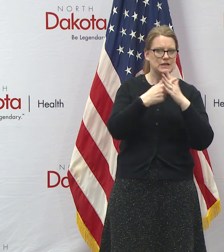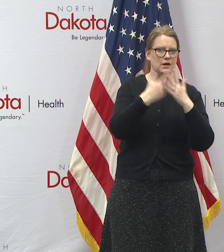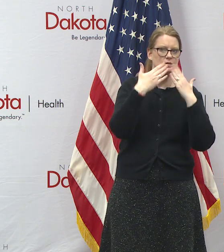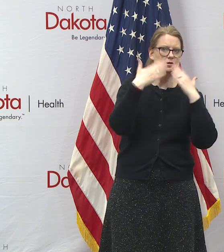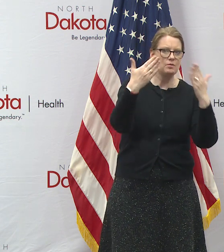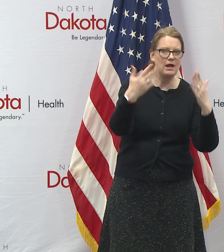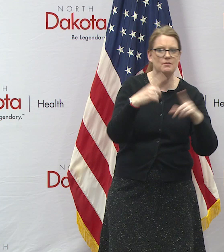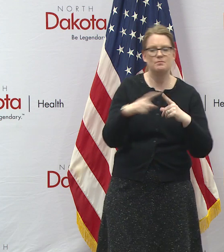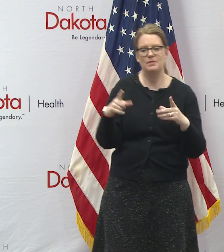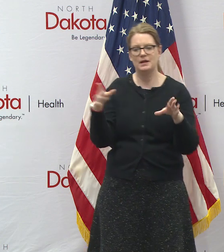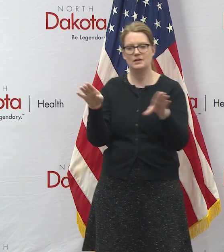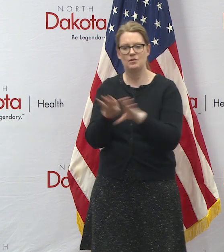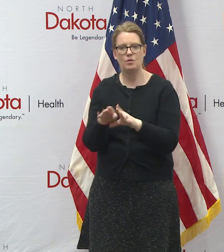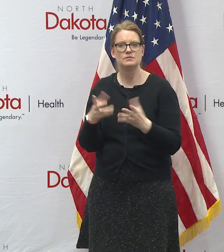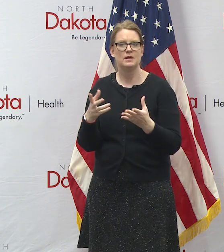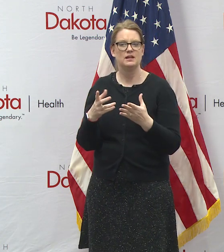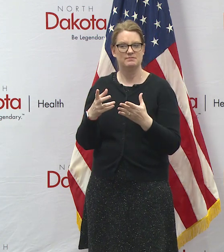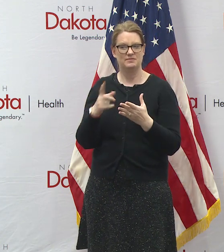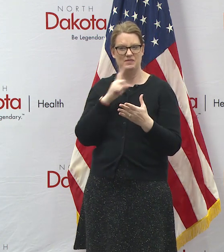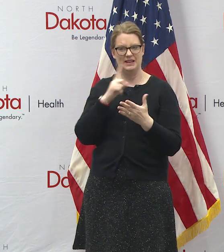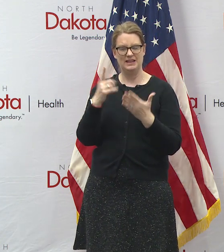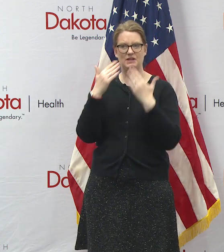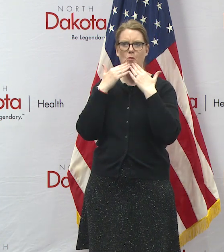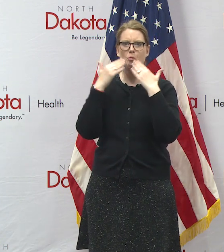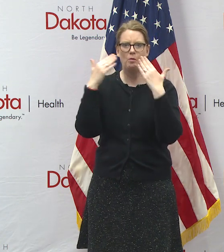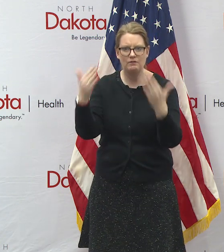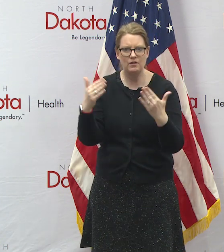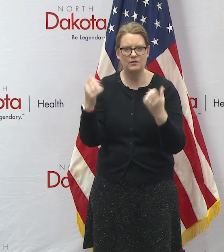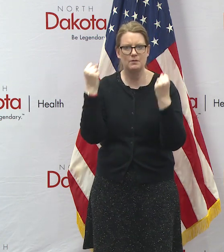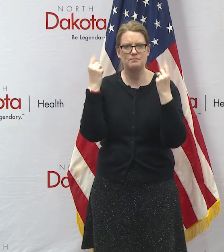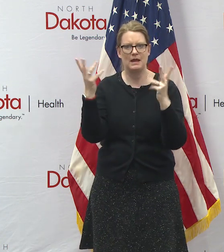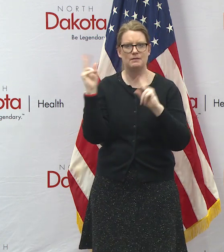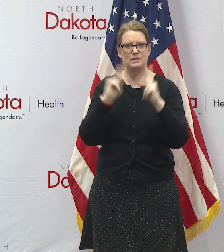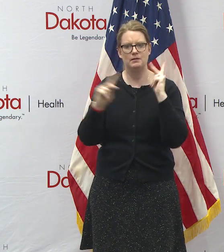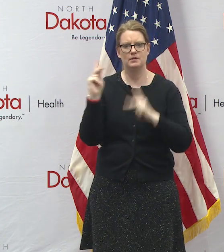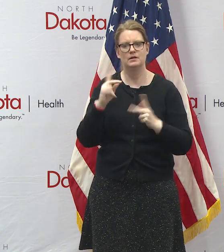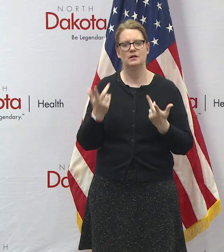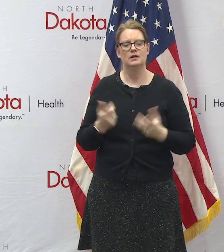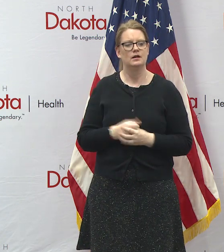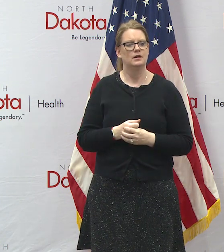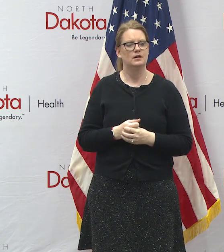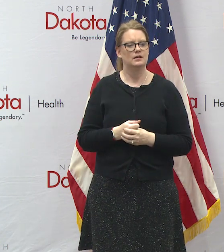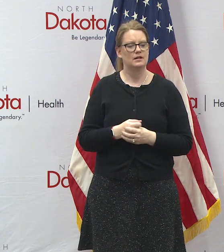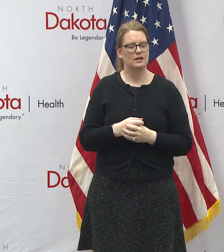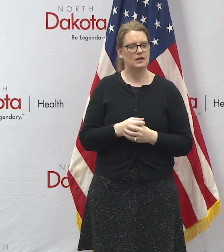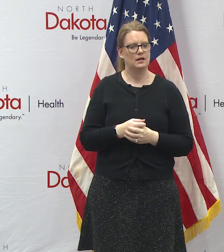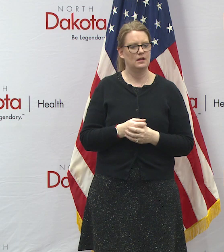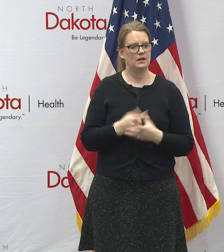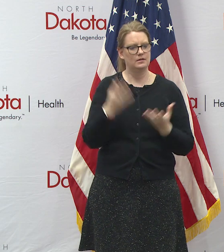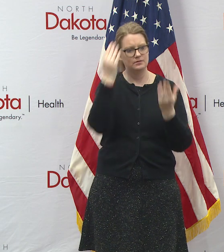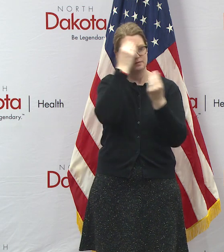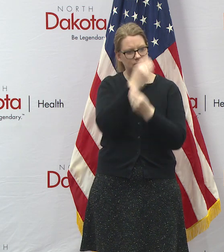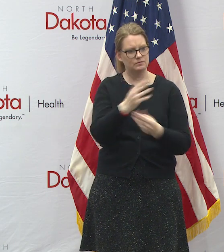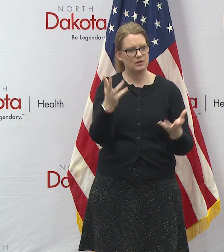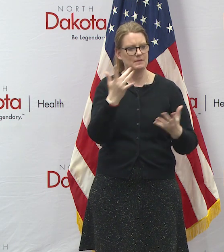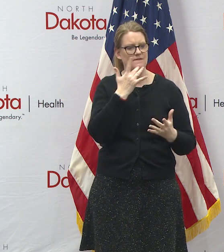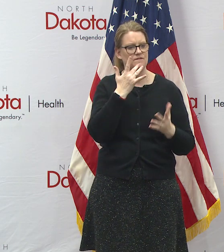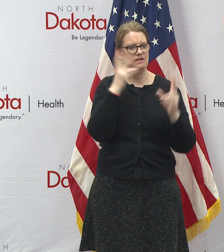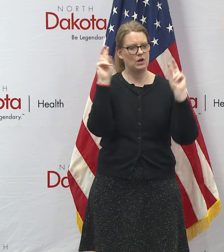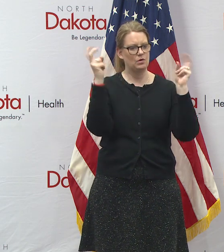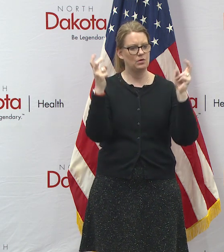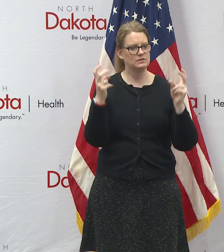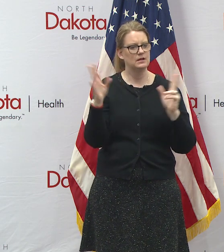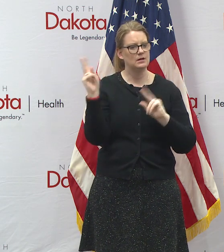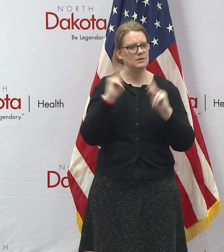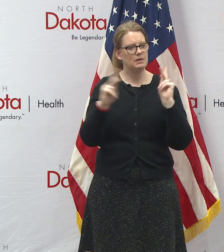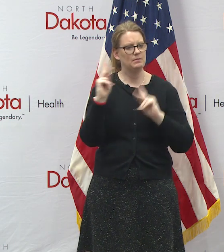close that there's so many people to be grateful for but rather than uh me going on on that list i thought i would just share one of my favorite quotes people